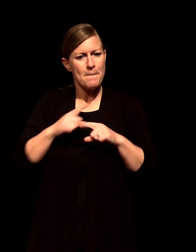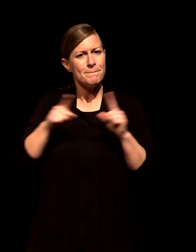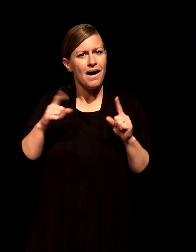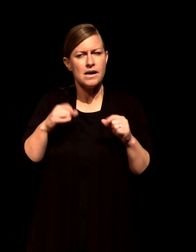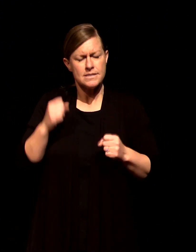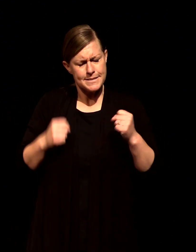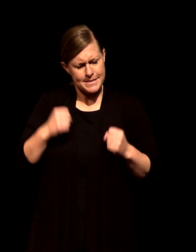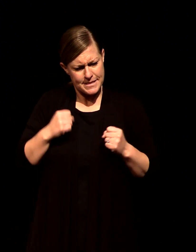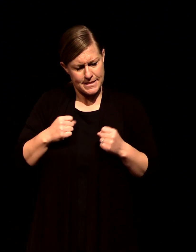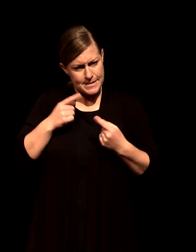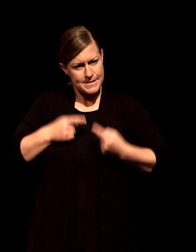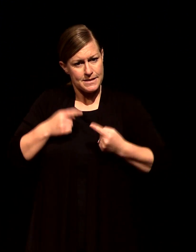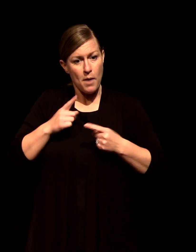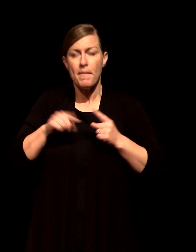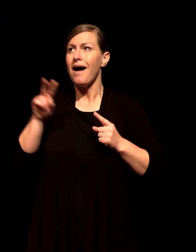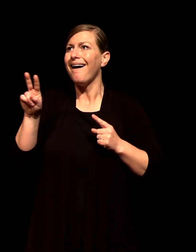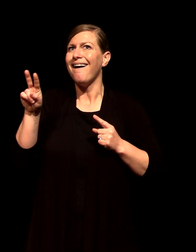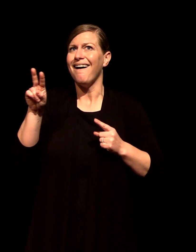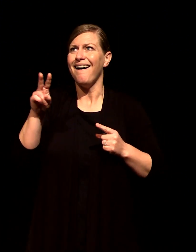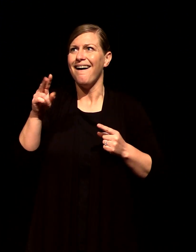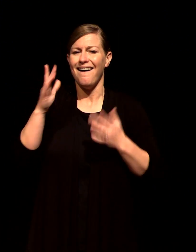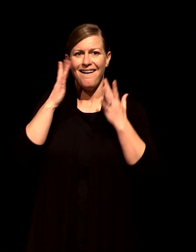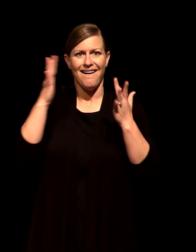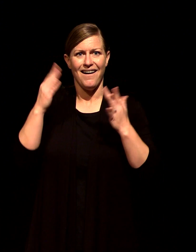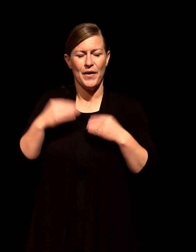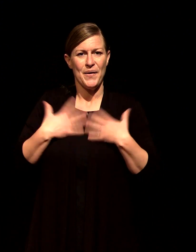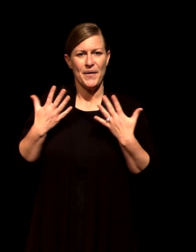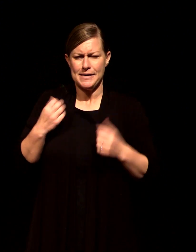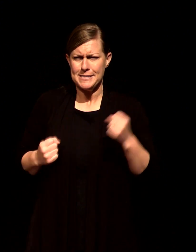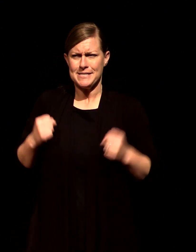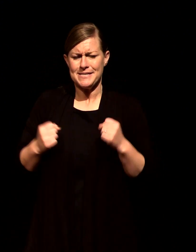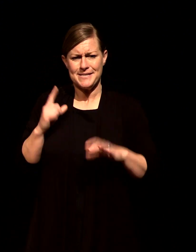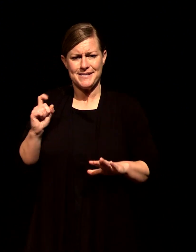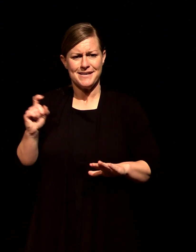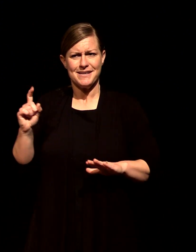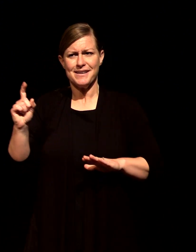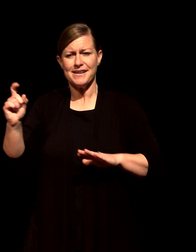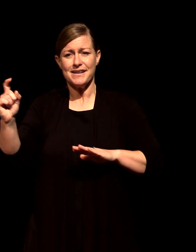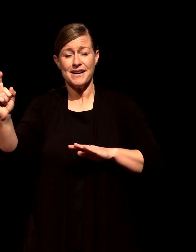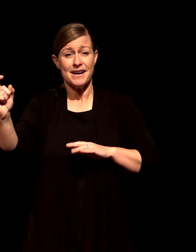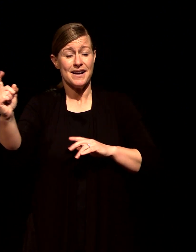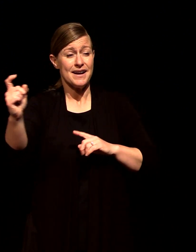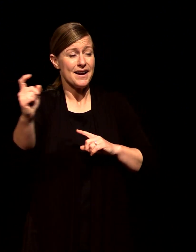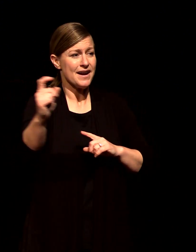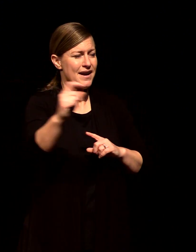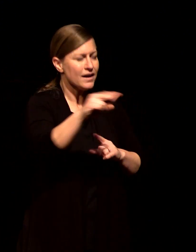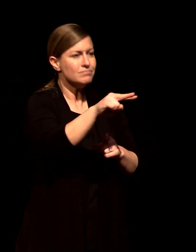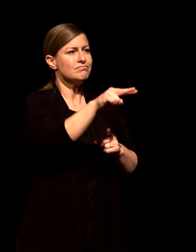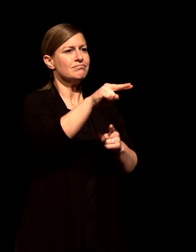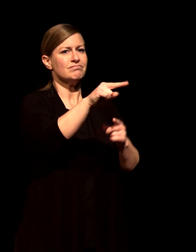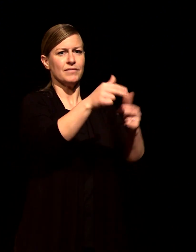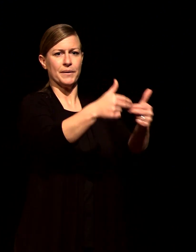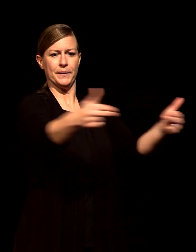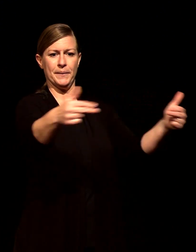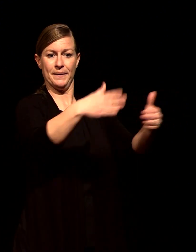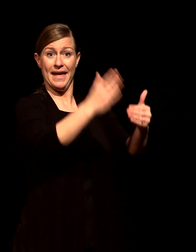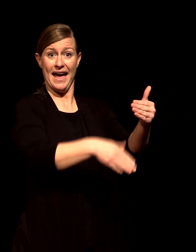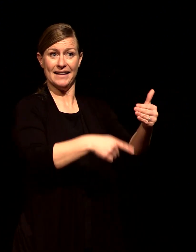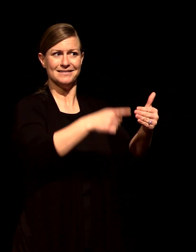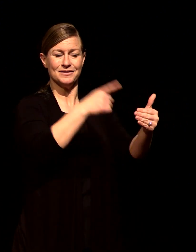cheering you on the one who's pioneered and perfected the one who's run before the